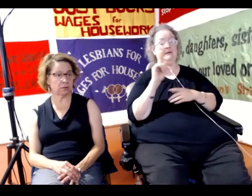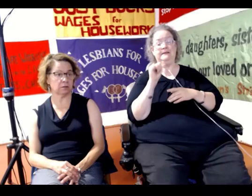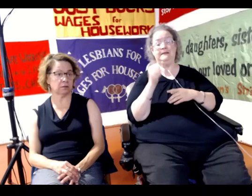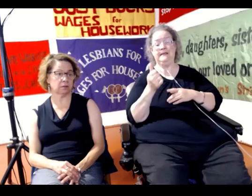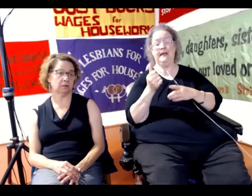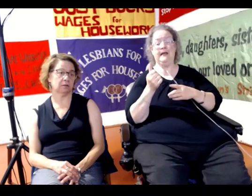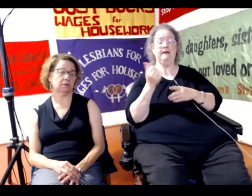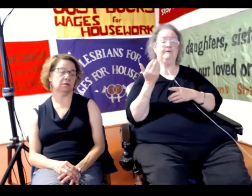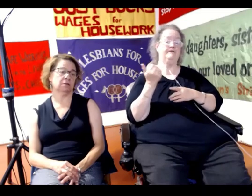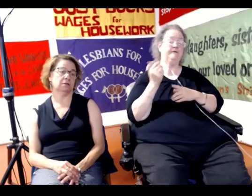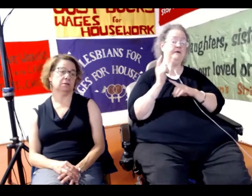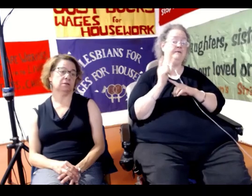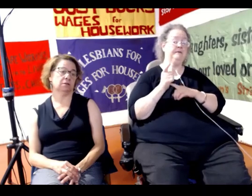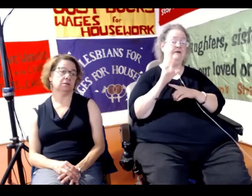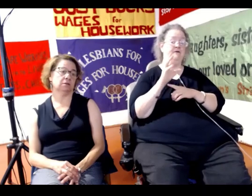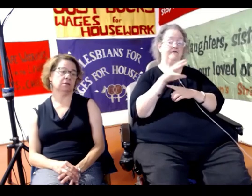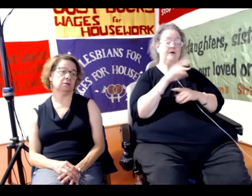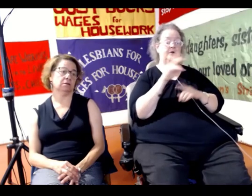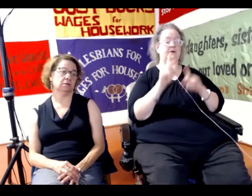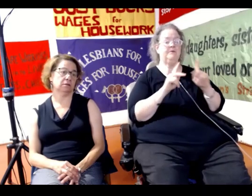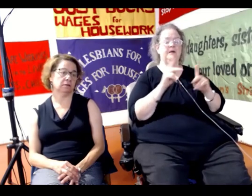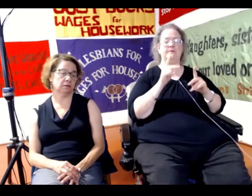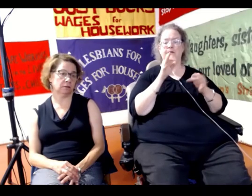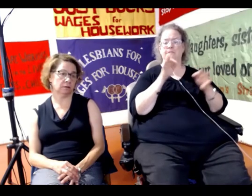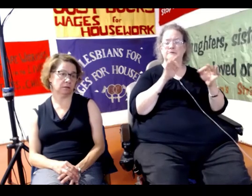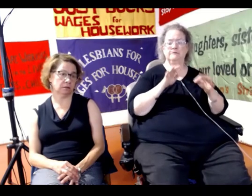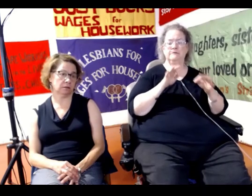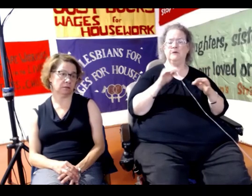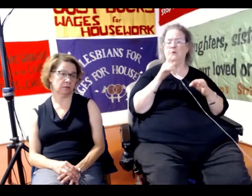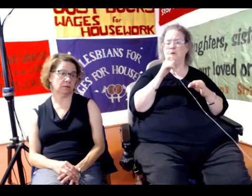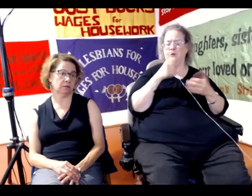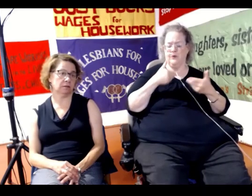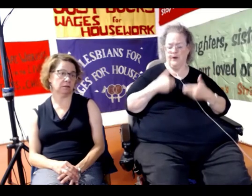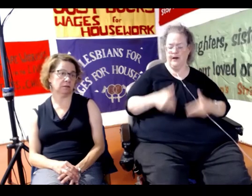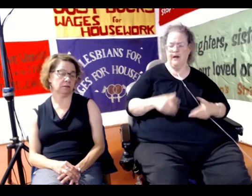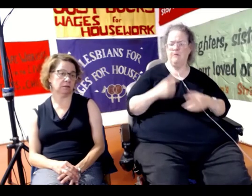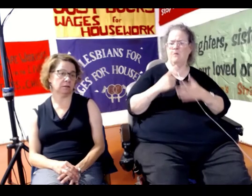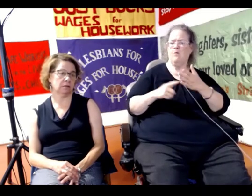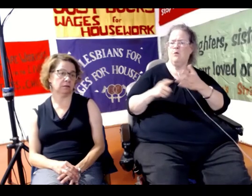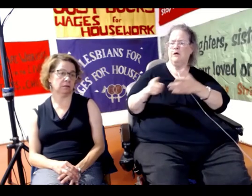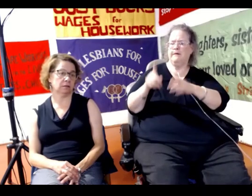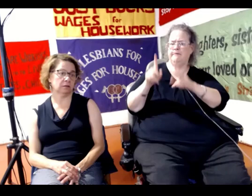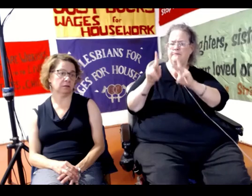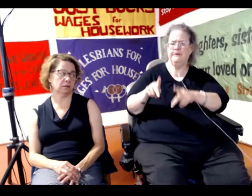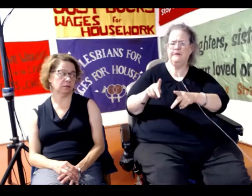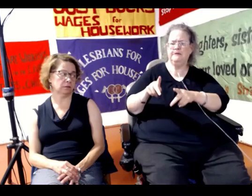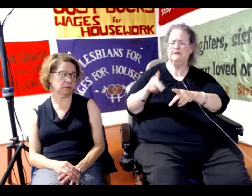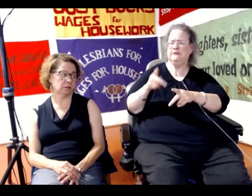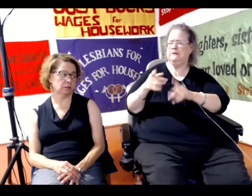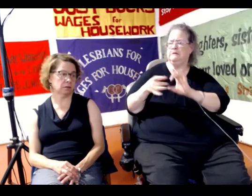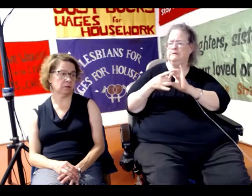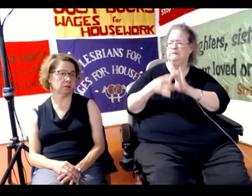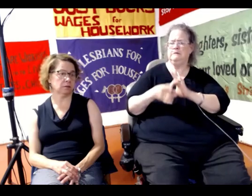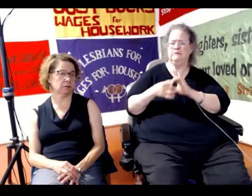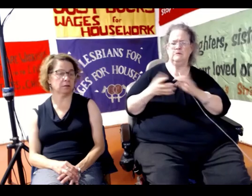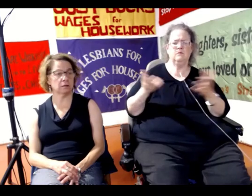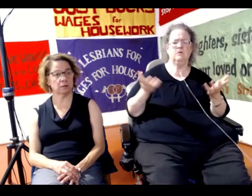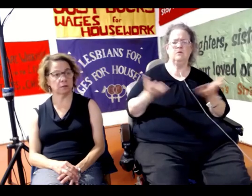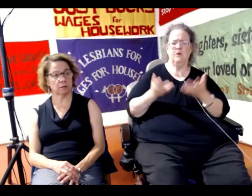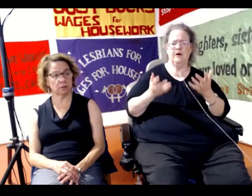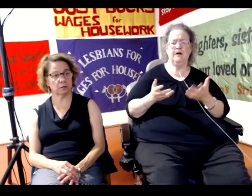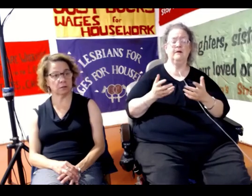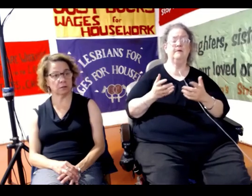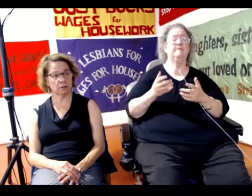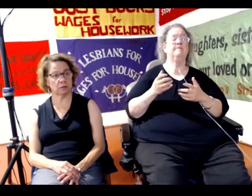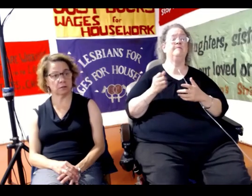-minute videos with people talking about who they are and what they mean to them. So you have an alternative to this criminal